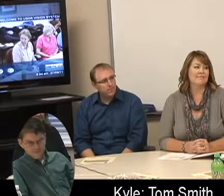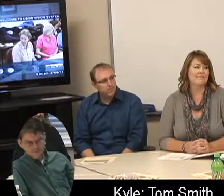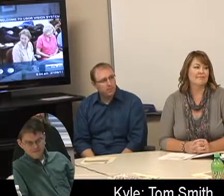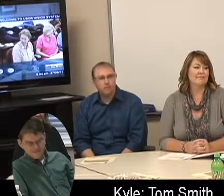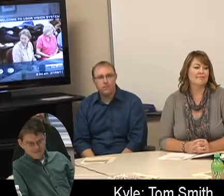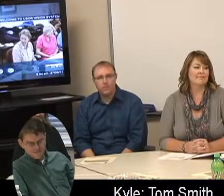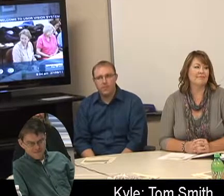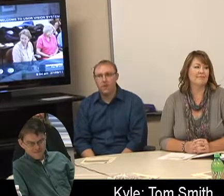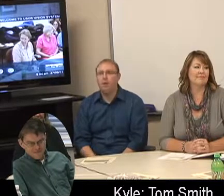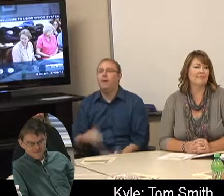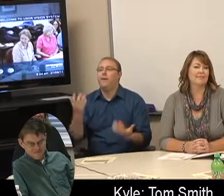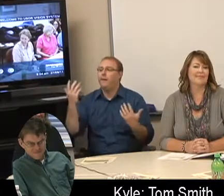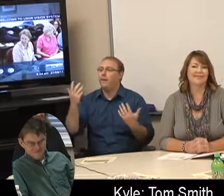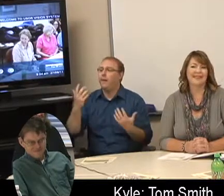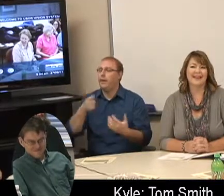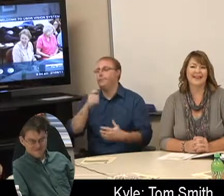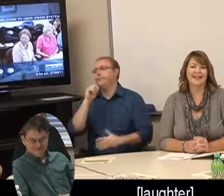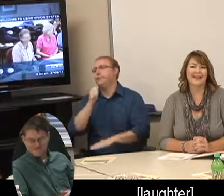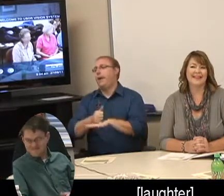Thanks. Tom Smith.